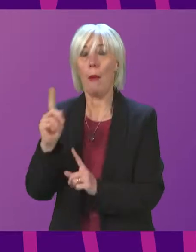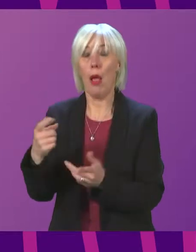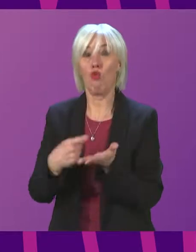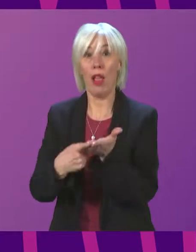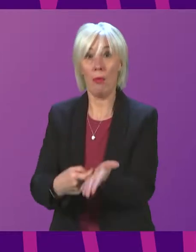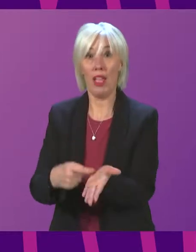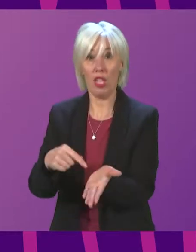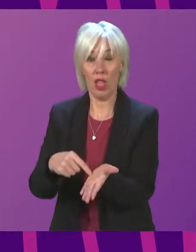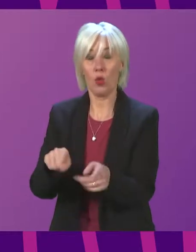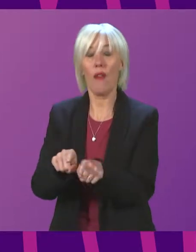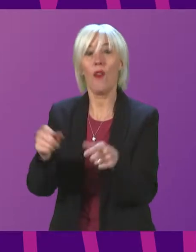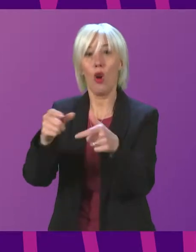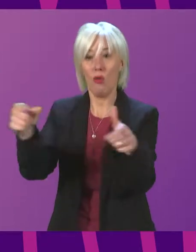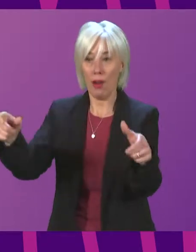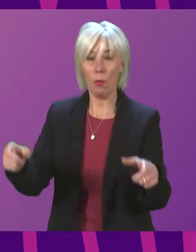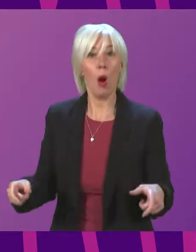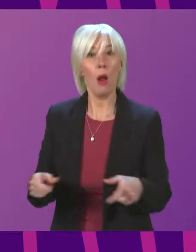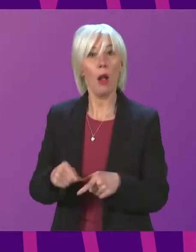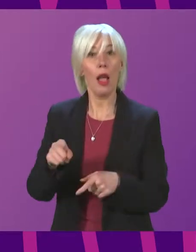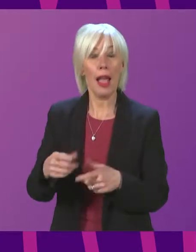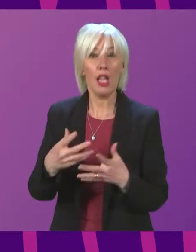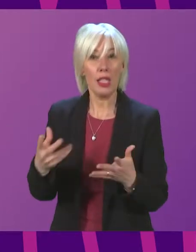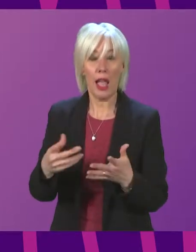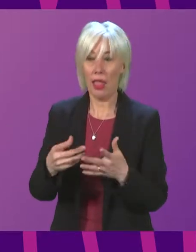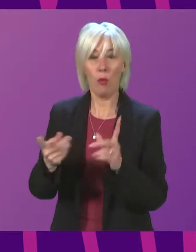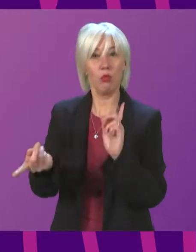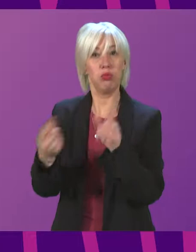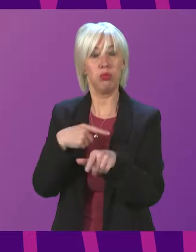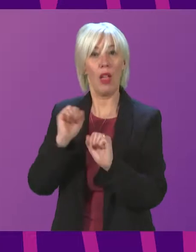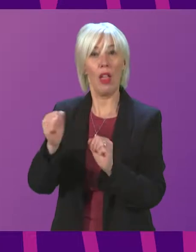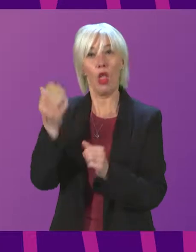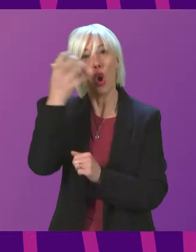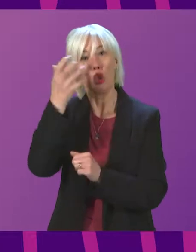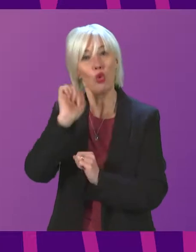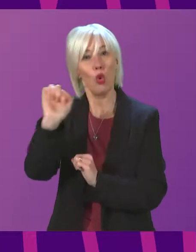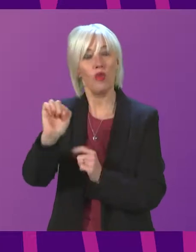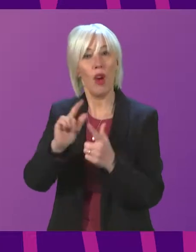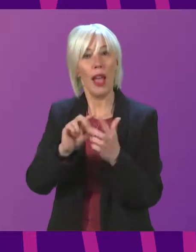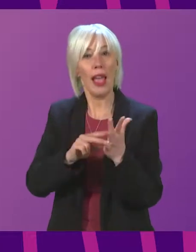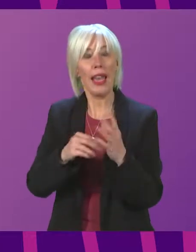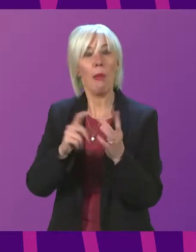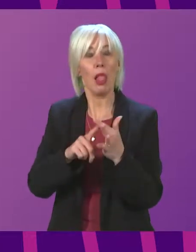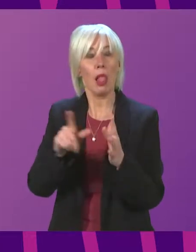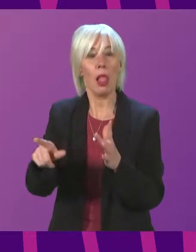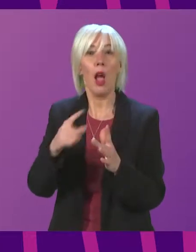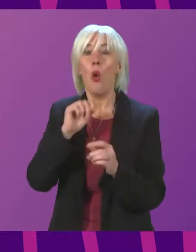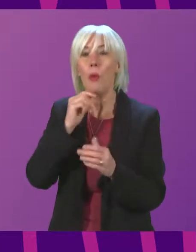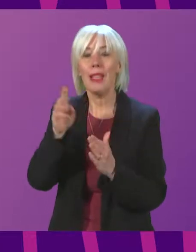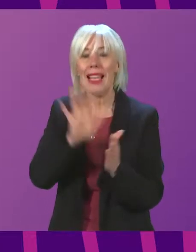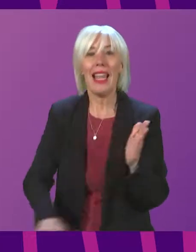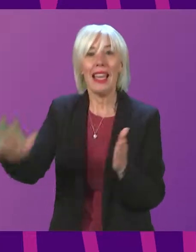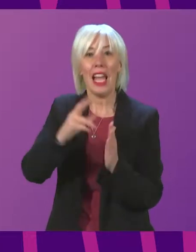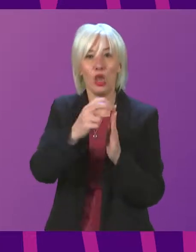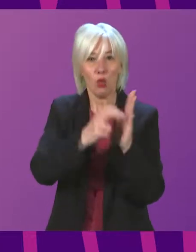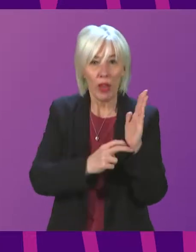for a framework that directly addresses Enable's concerns, a national register and a national panel to support it.